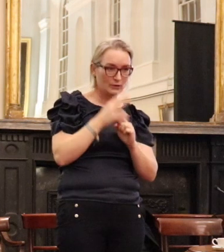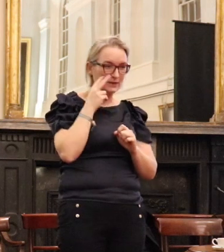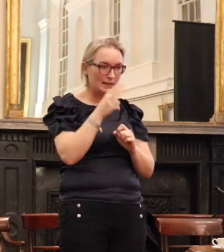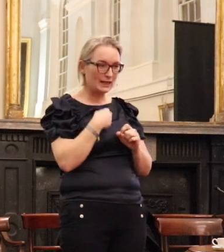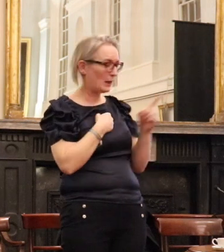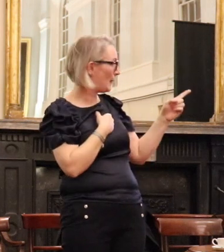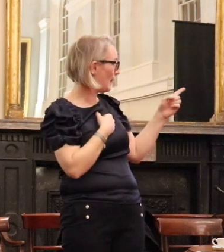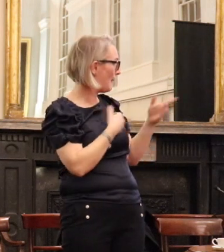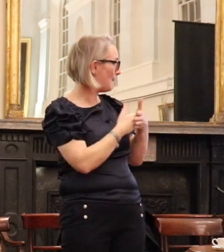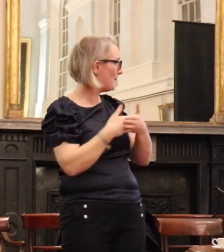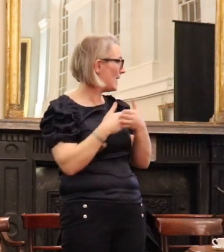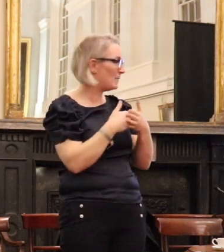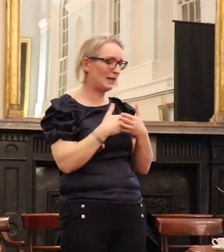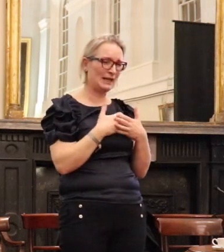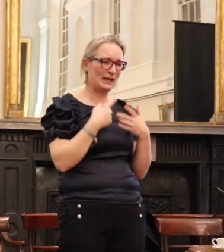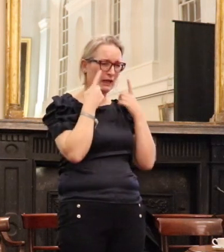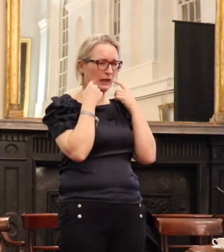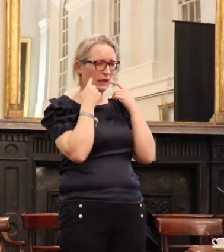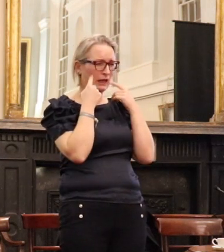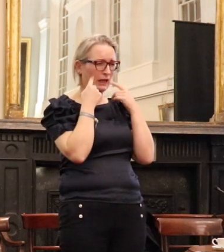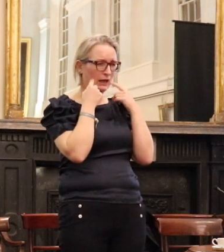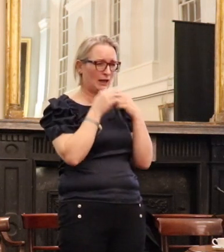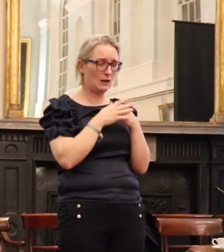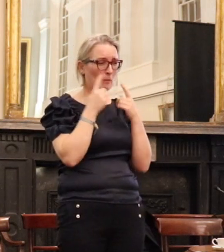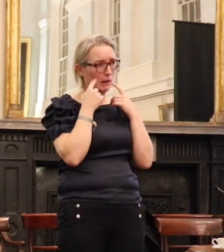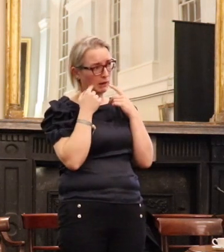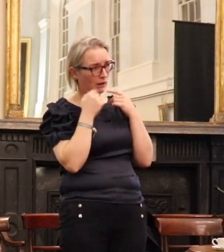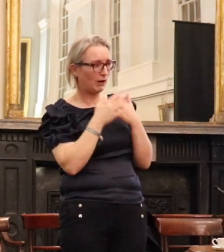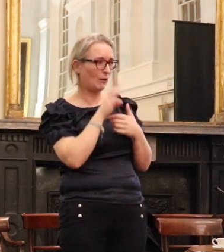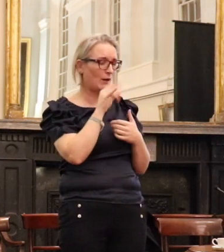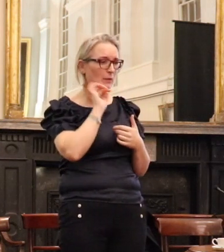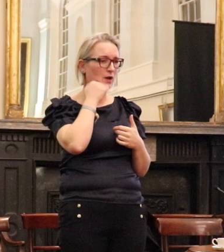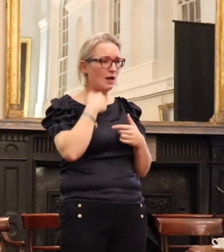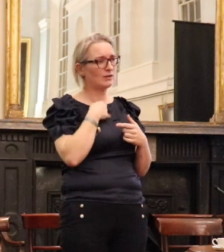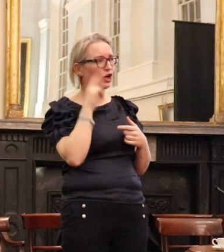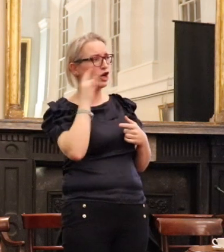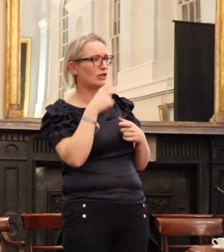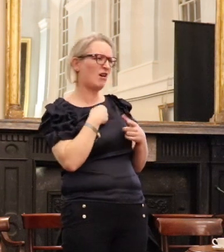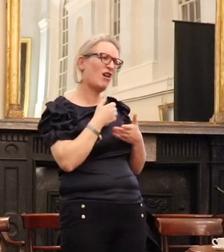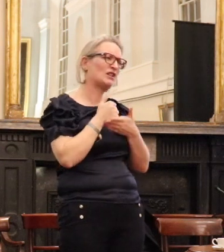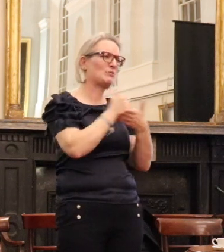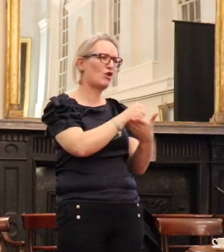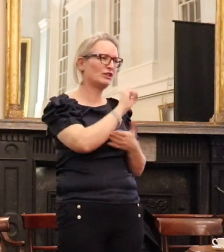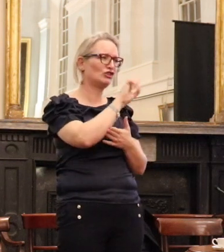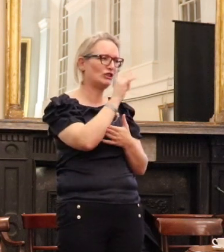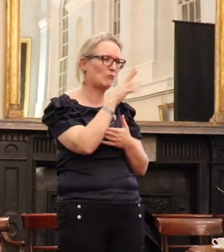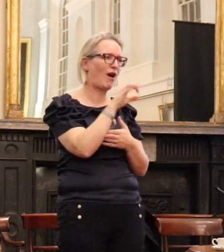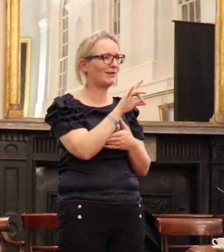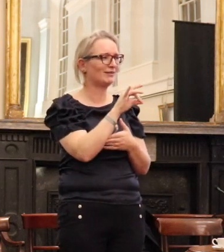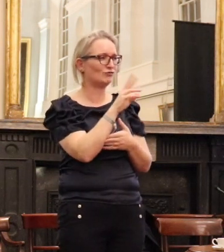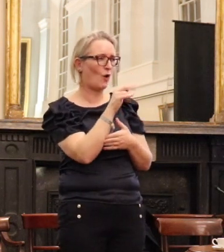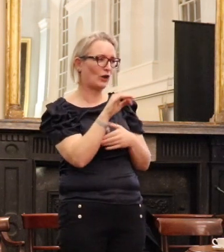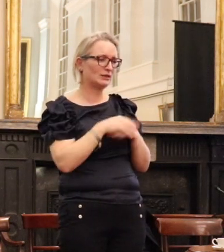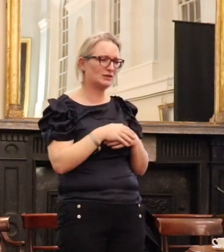closely at the baby, it looks as if someone has told that child that Dave's support for Shamrock Rovers. That's a little bit stark,